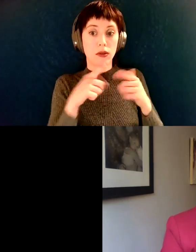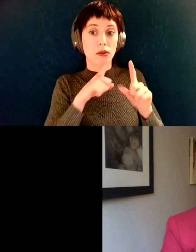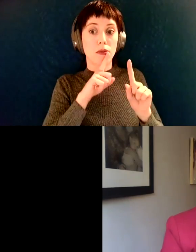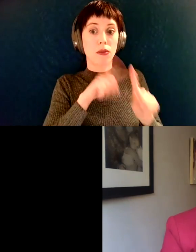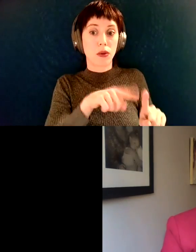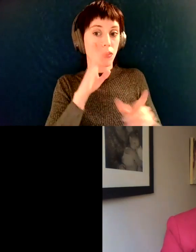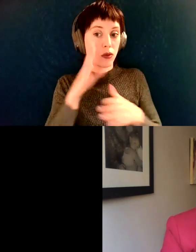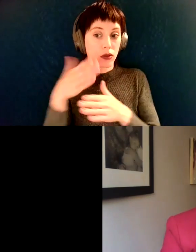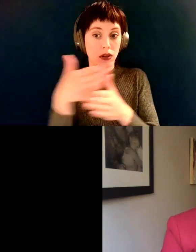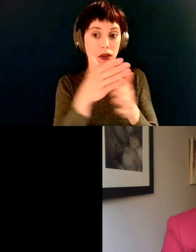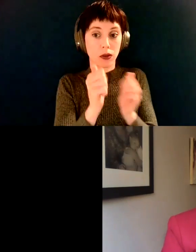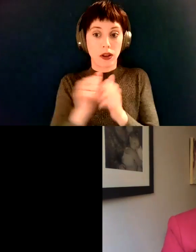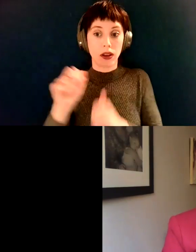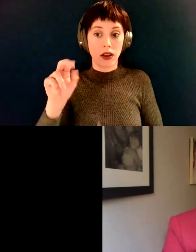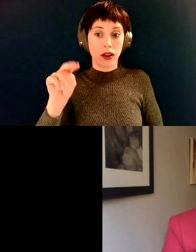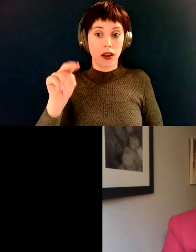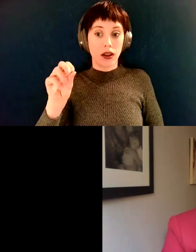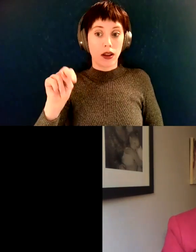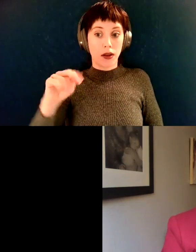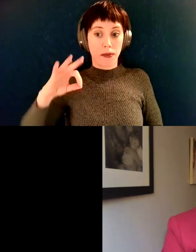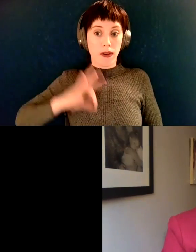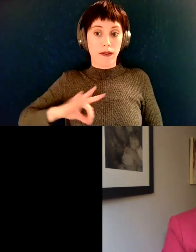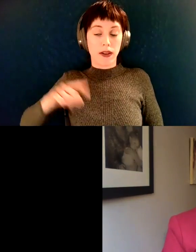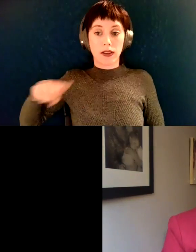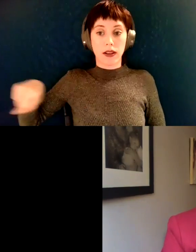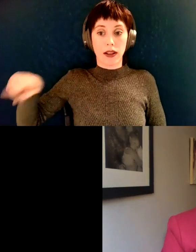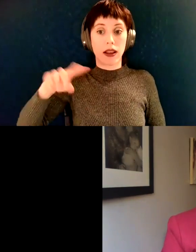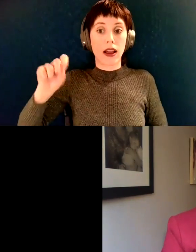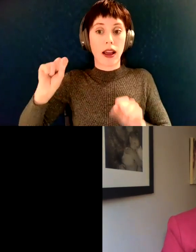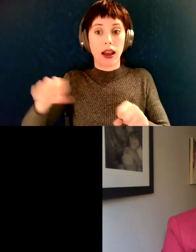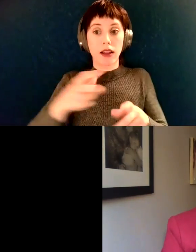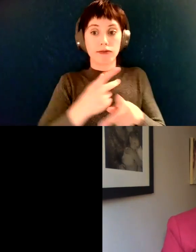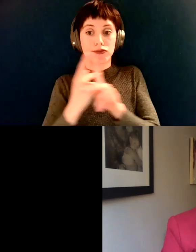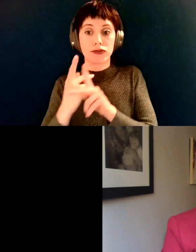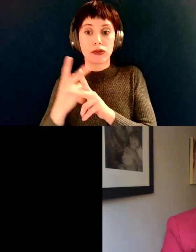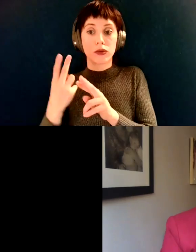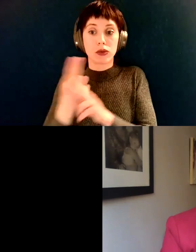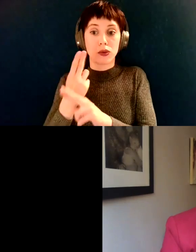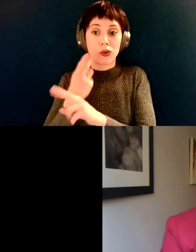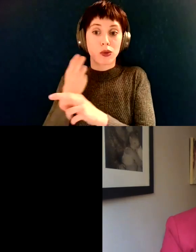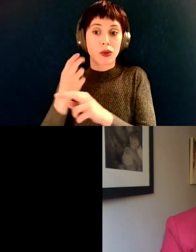use and maybe lobbying for needs for their communities. Yeah. That'd be a fair assumption.